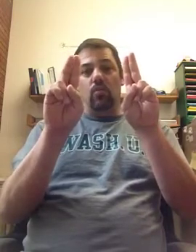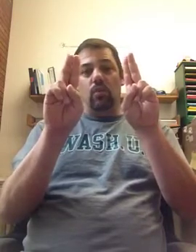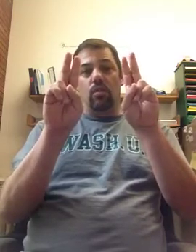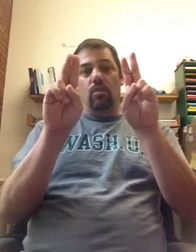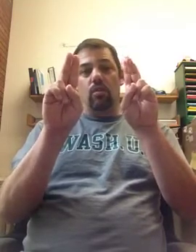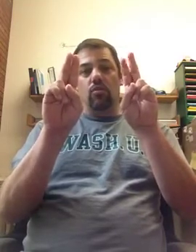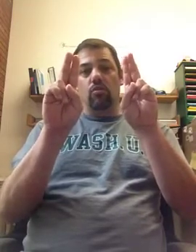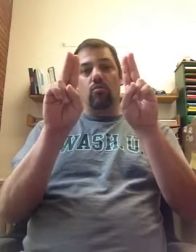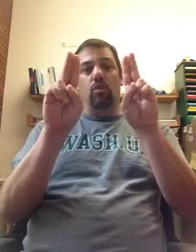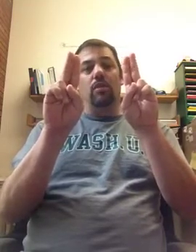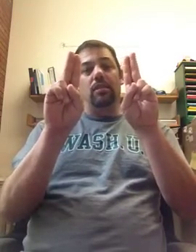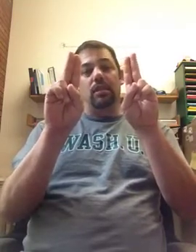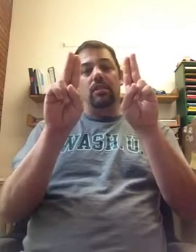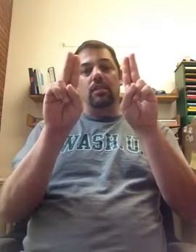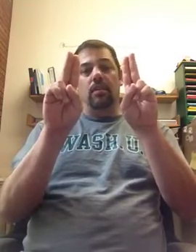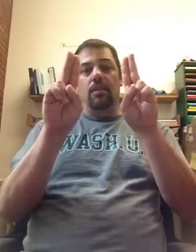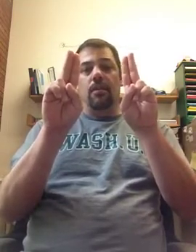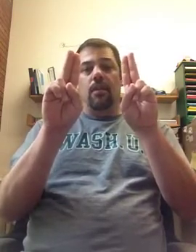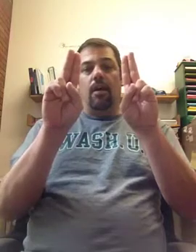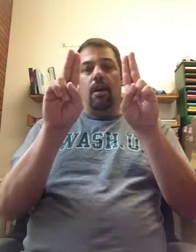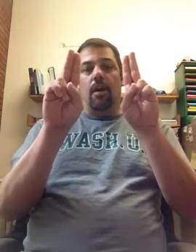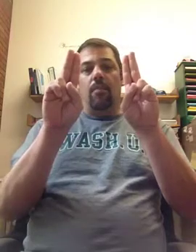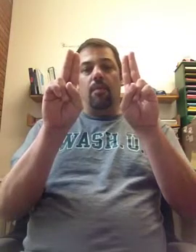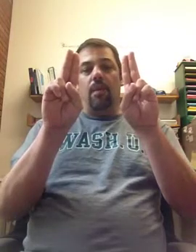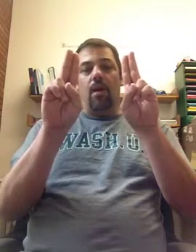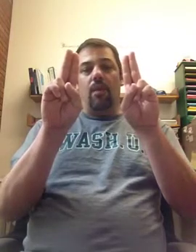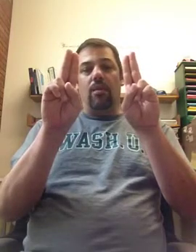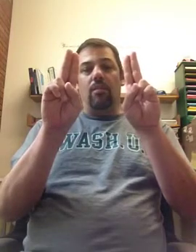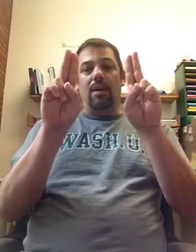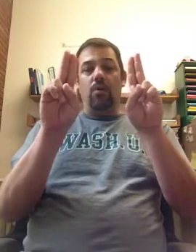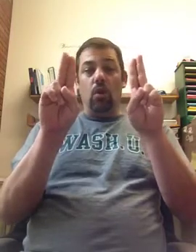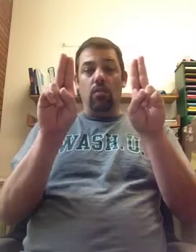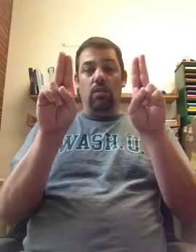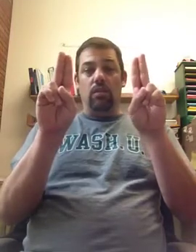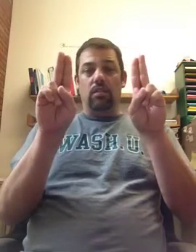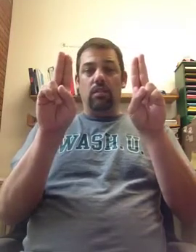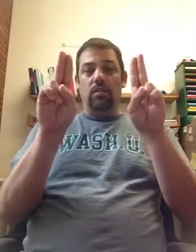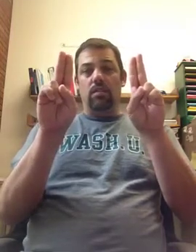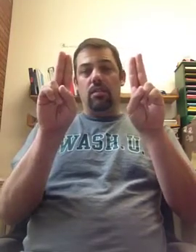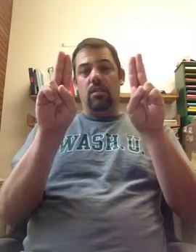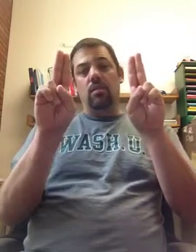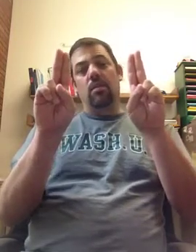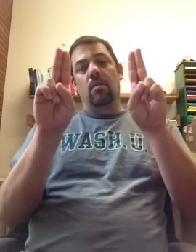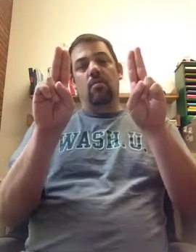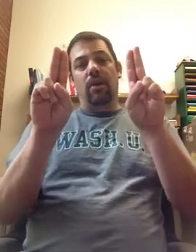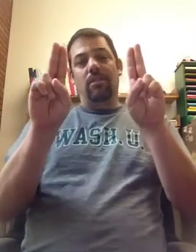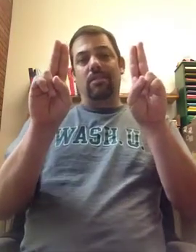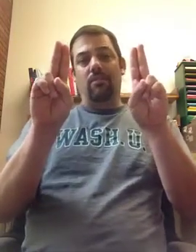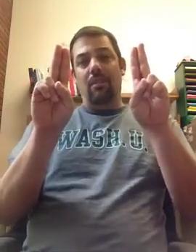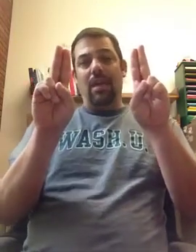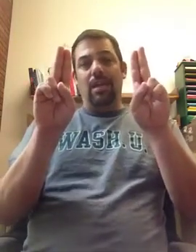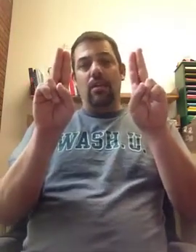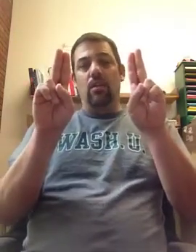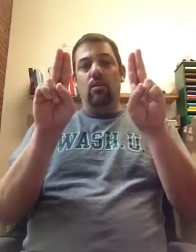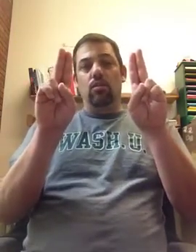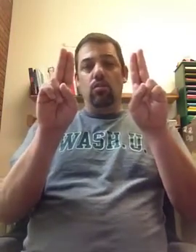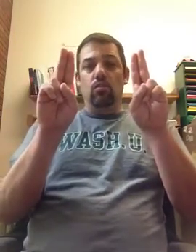with two chromatids. Now in mitosis, this is the process of making new